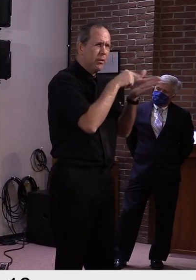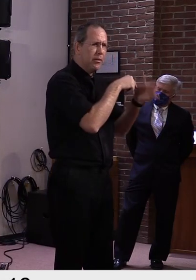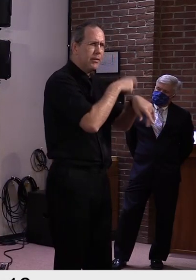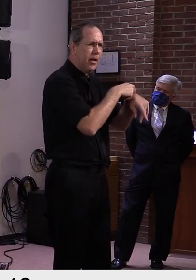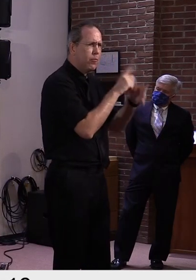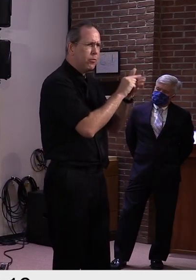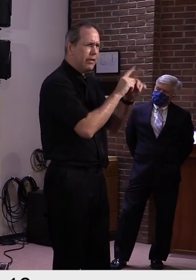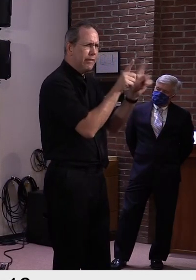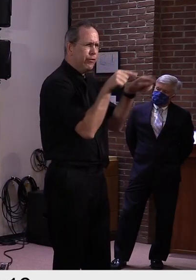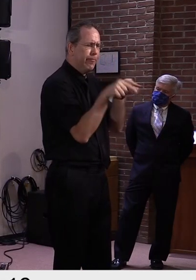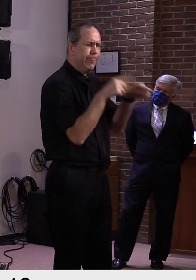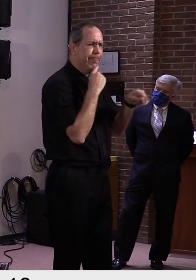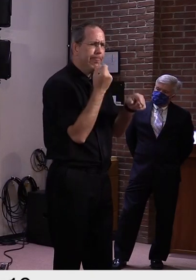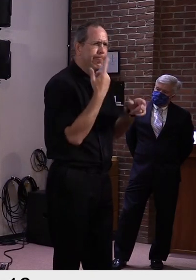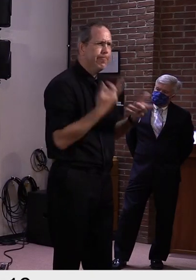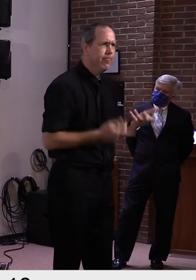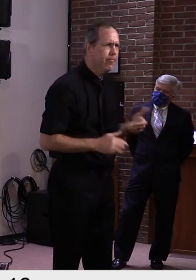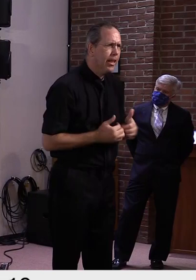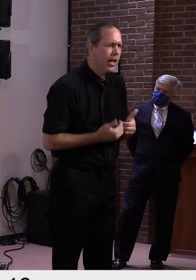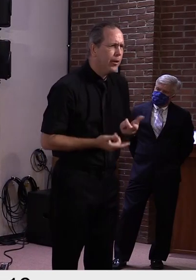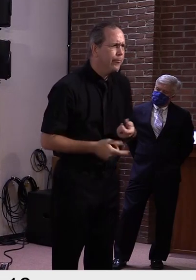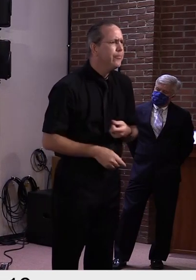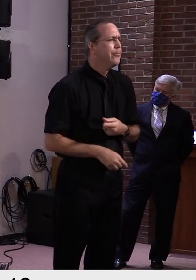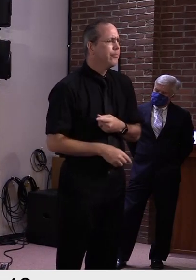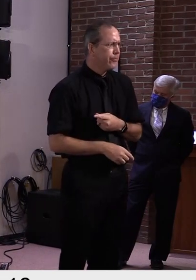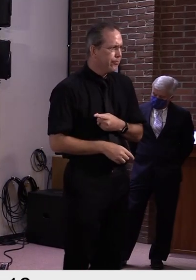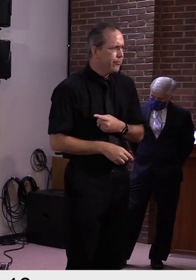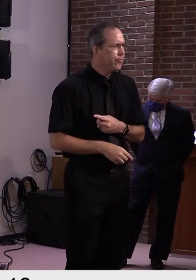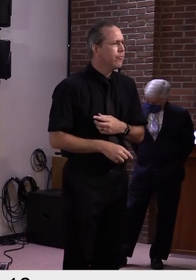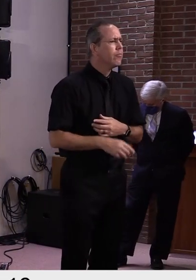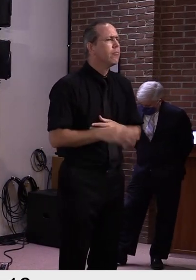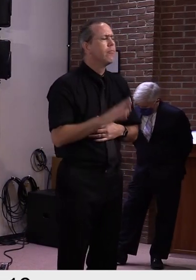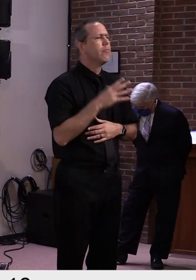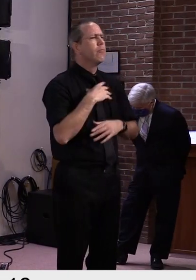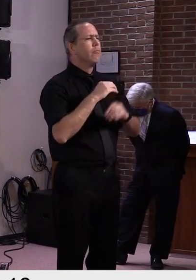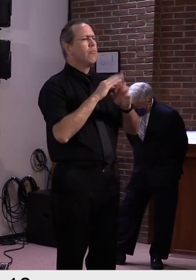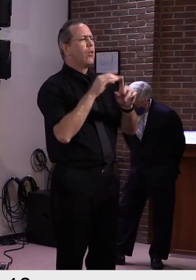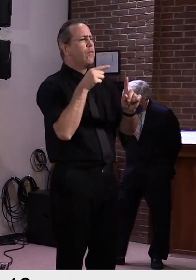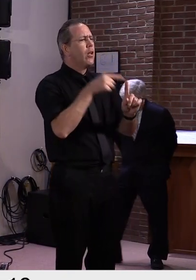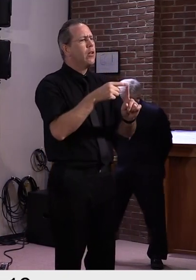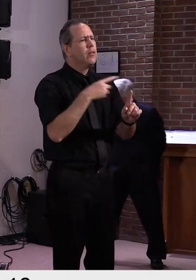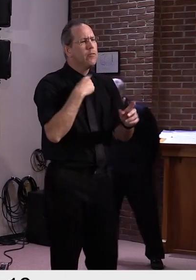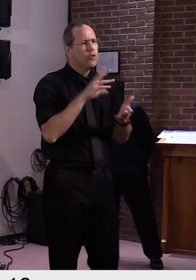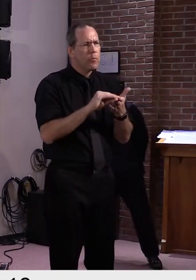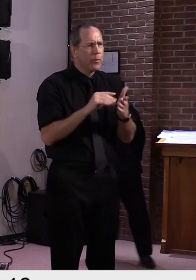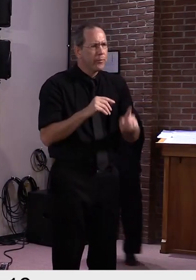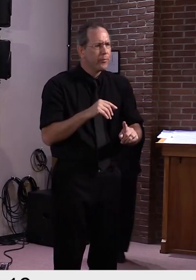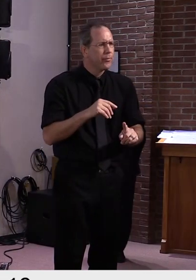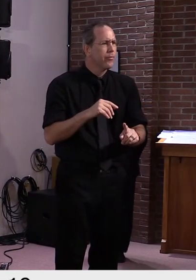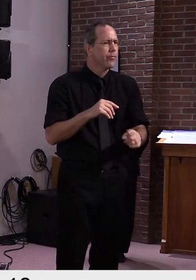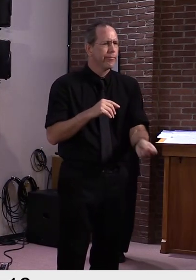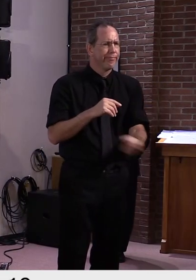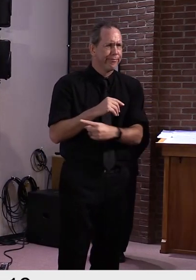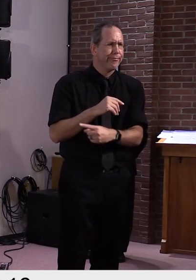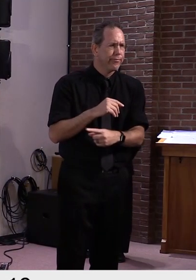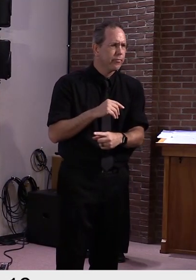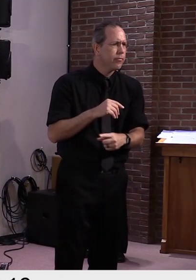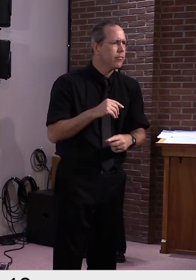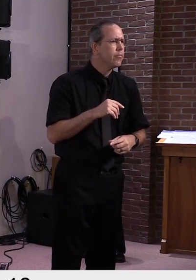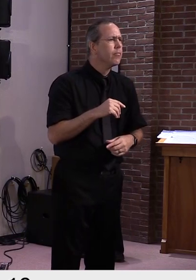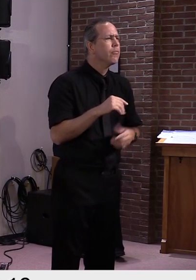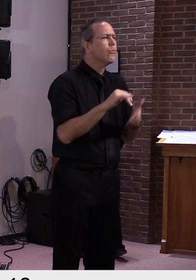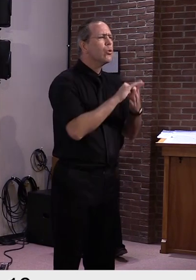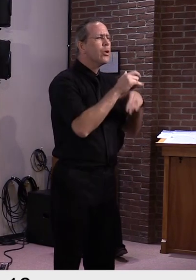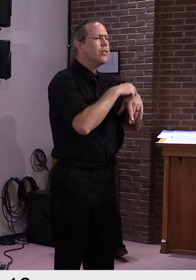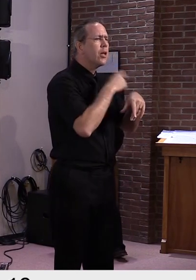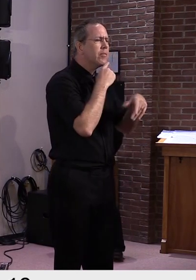So they broke it down state by state. Okay. And they're, they're just saying this is a phenomenon that's happening around the country.